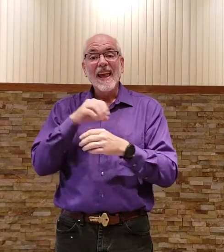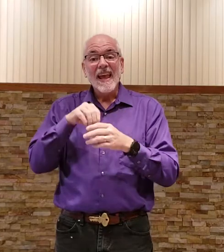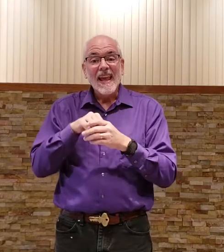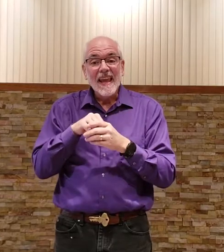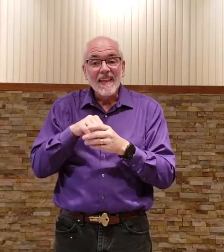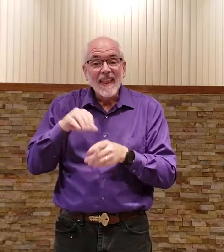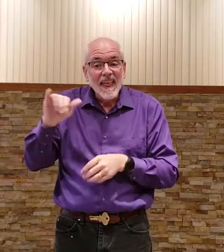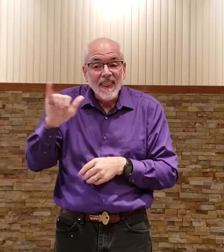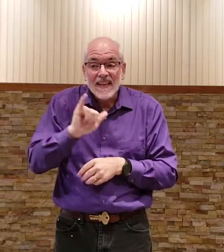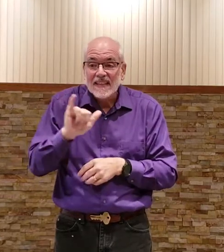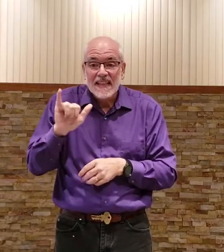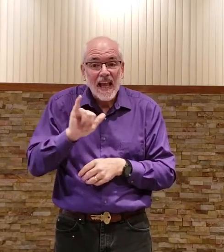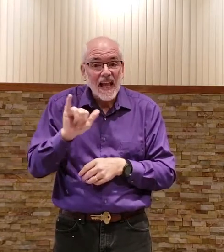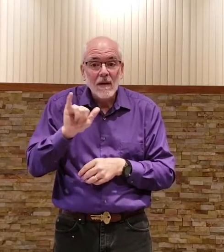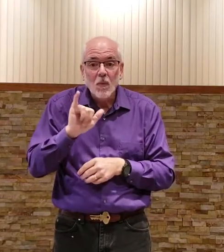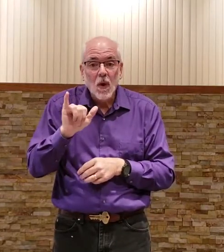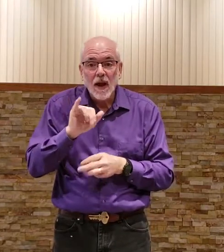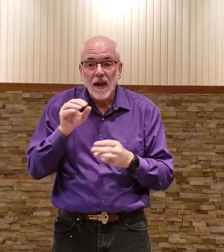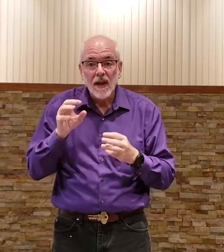in the same way